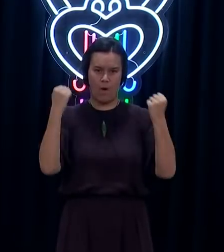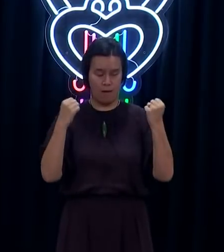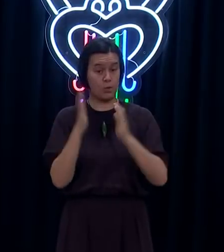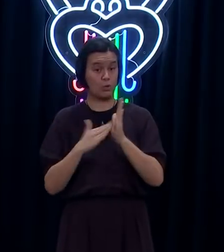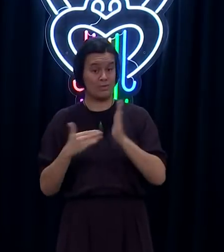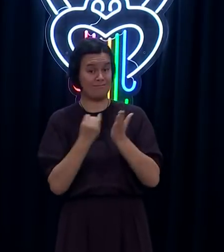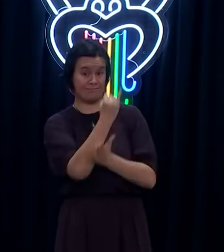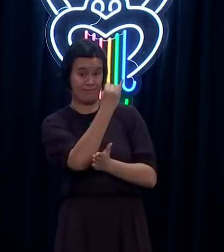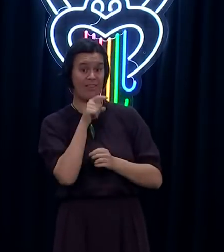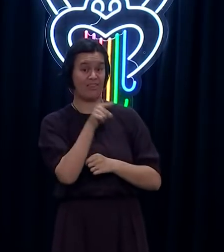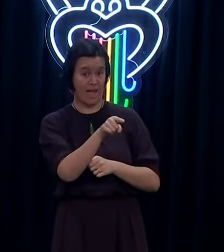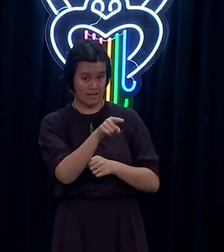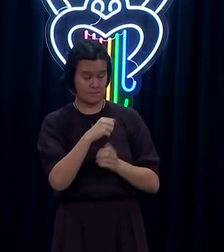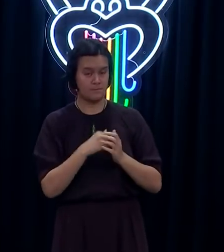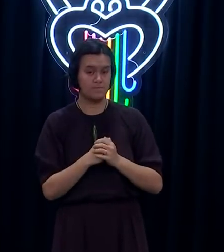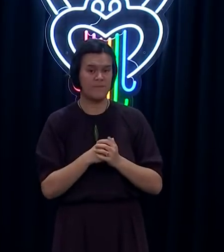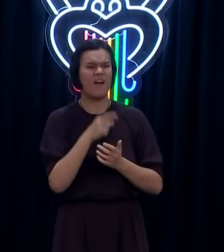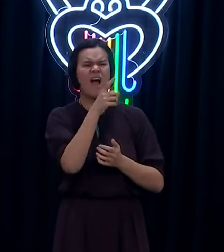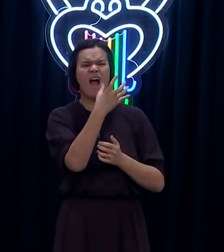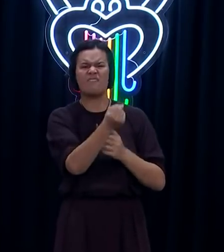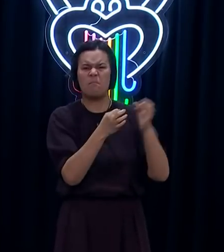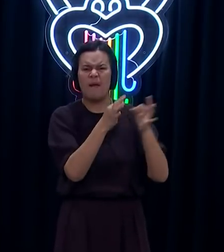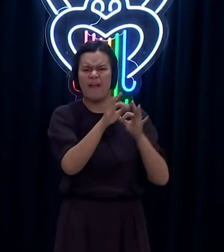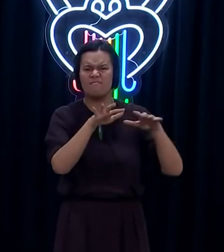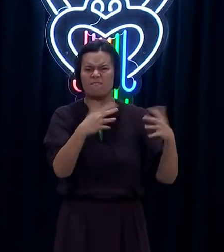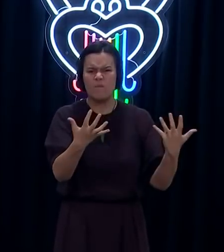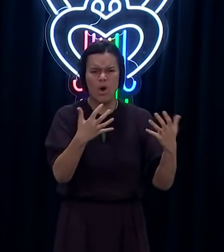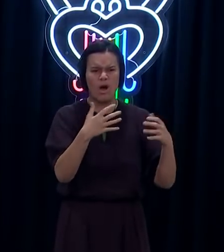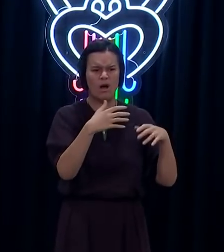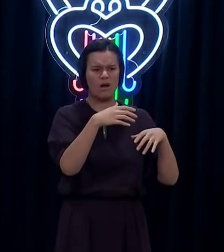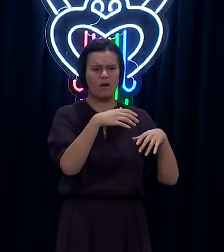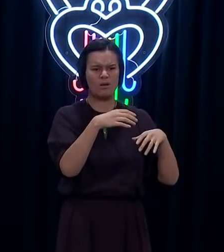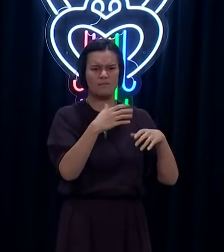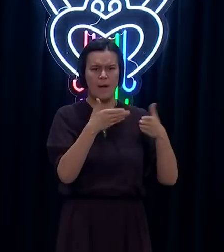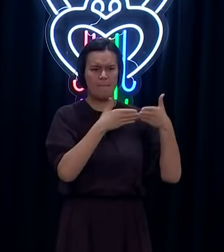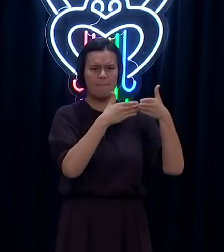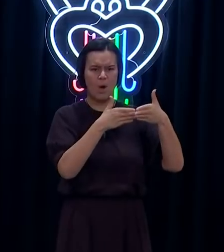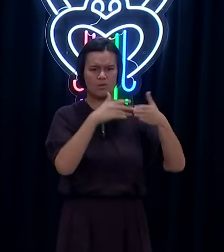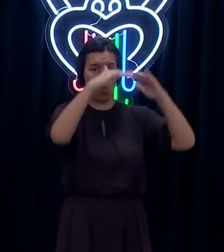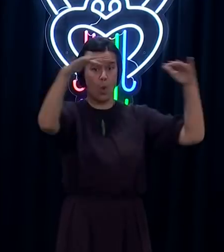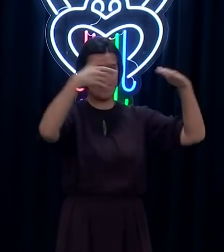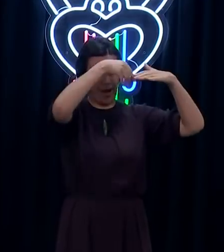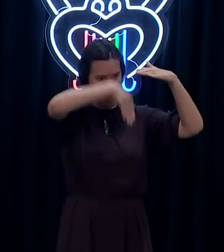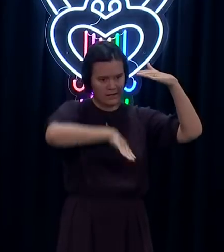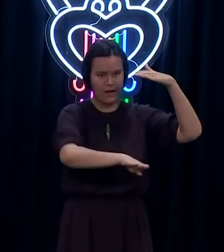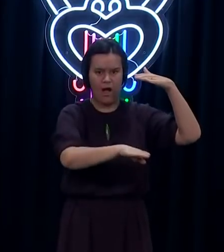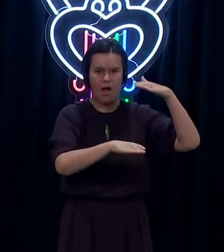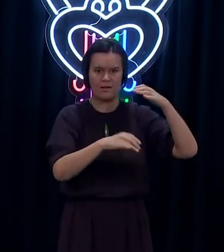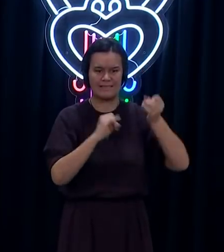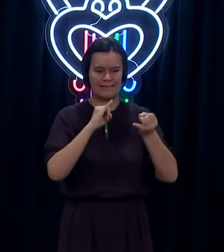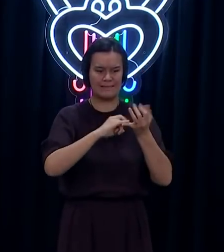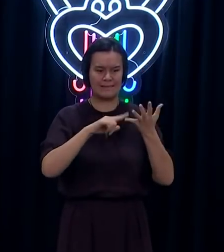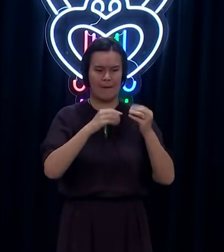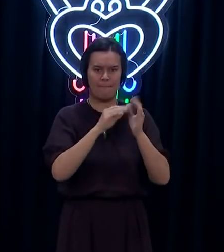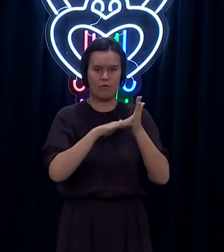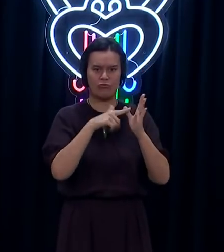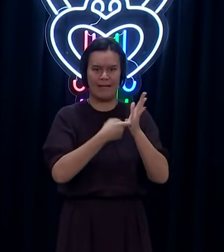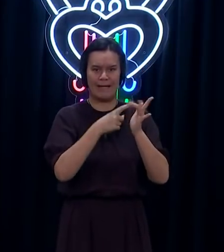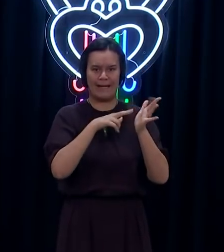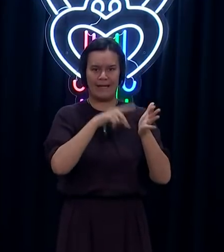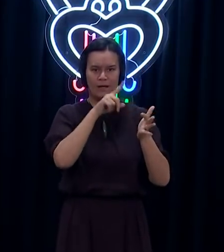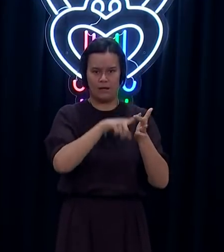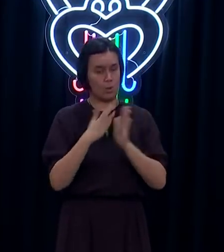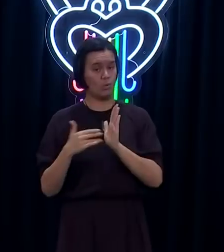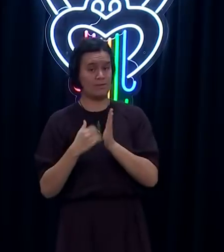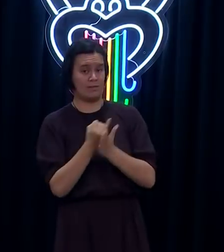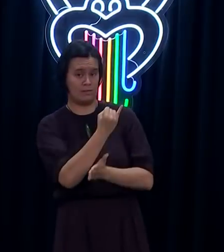principle has been independent foreign policy and I stand by that also. Have you sought those assurances from the US and the